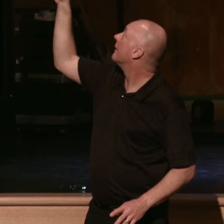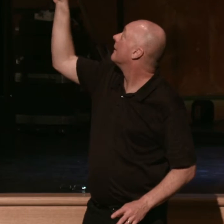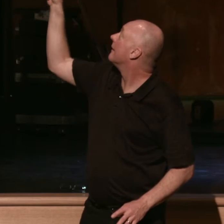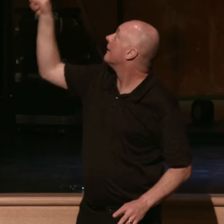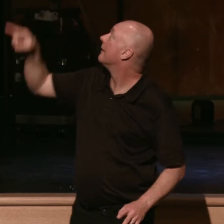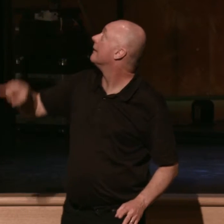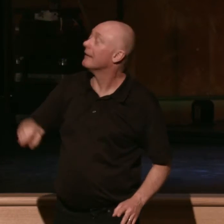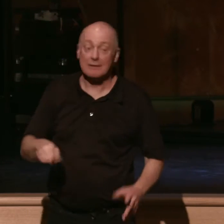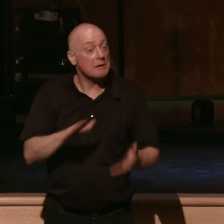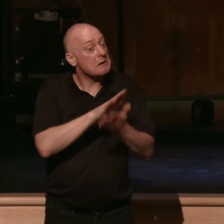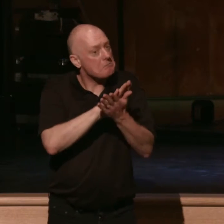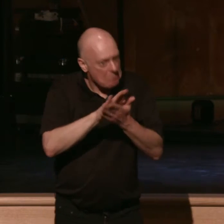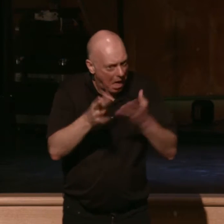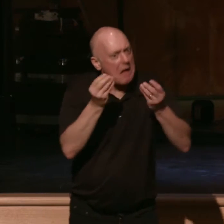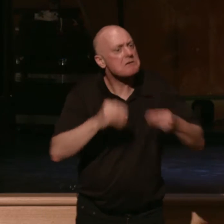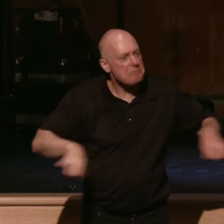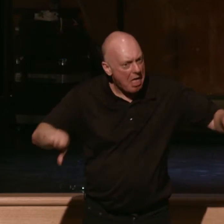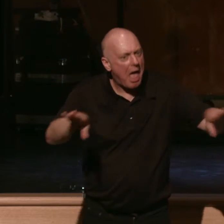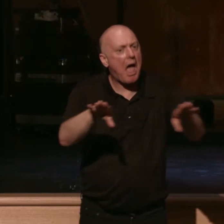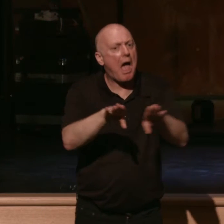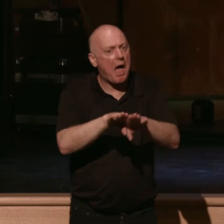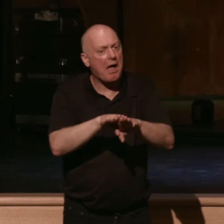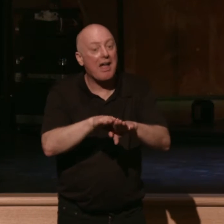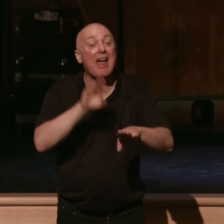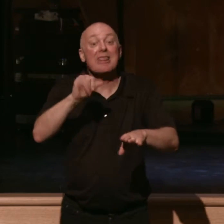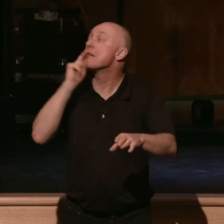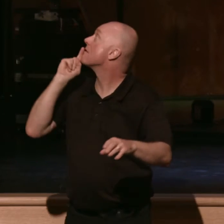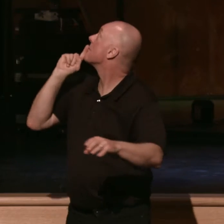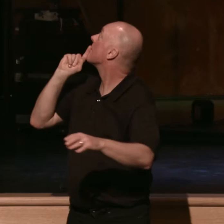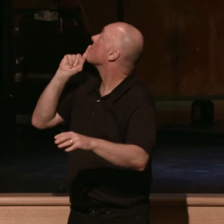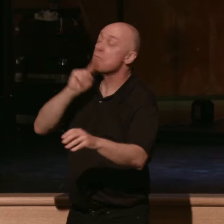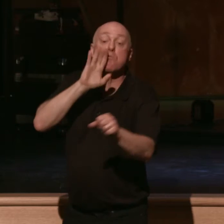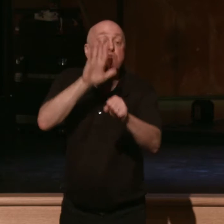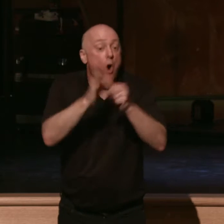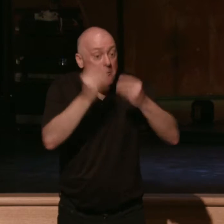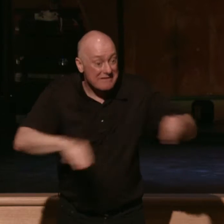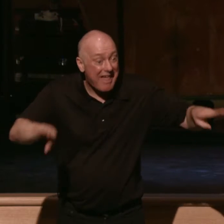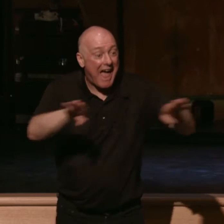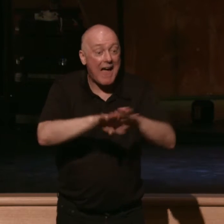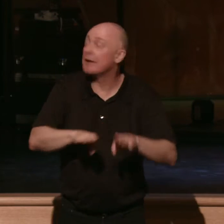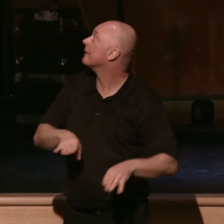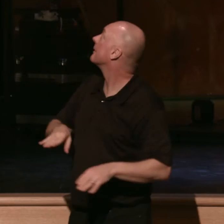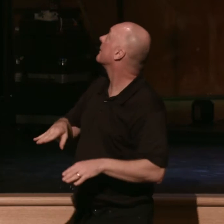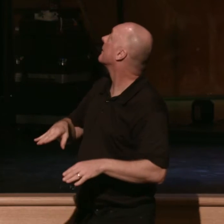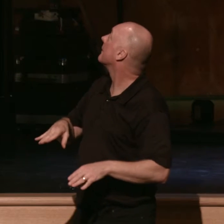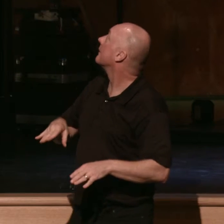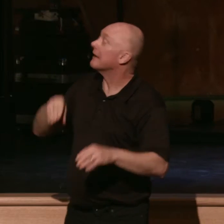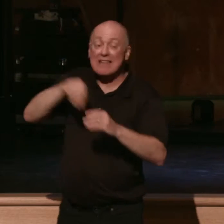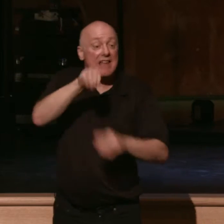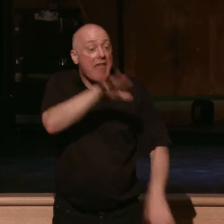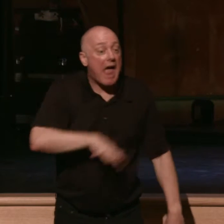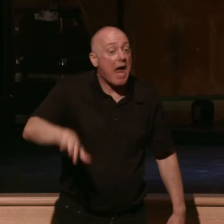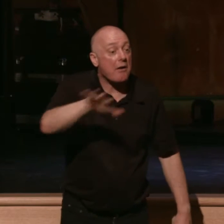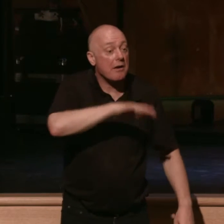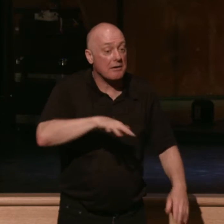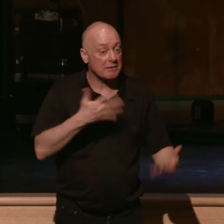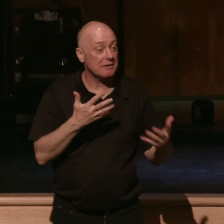nice land, but this is the promised land over this way. So they're in this area. They're assembled there. That's Kadesh